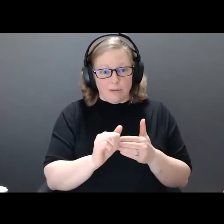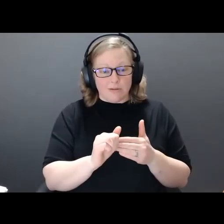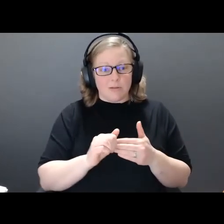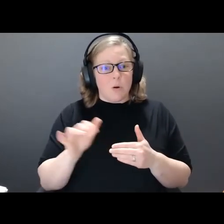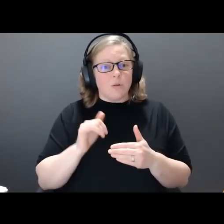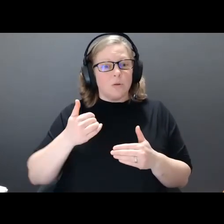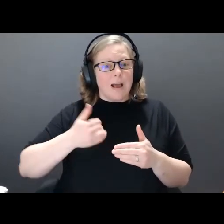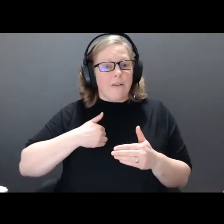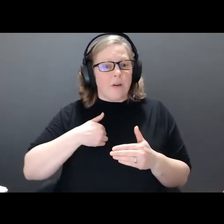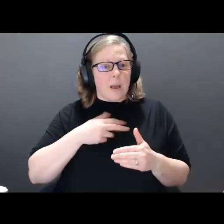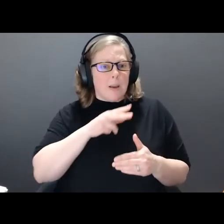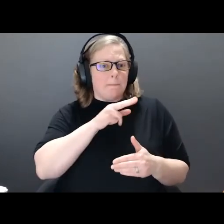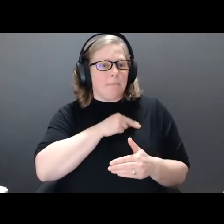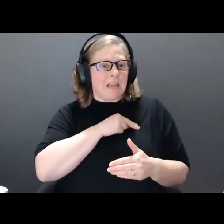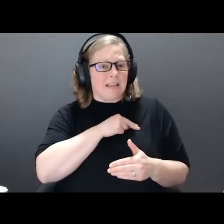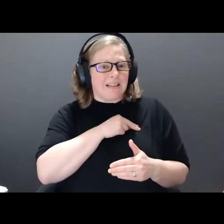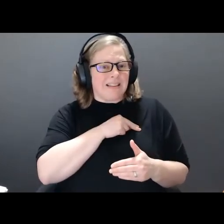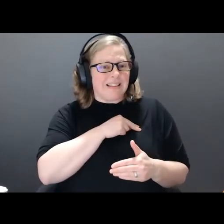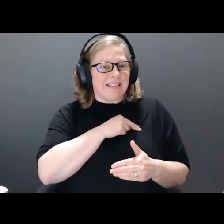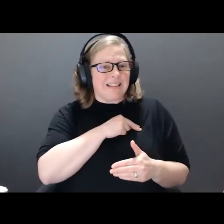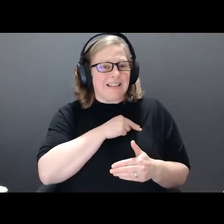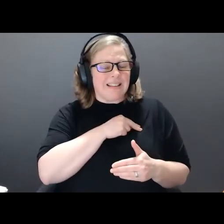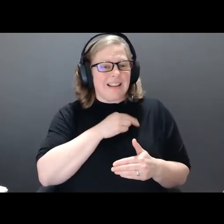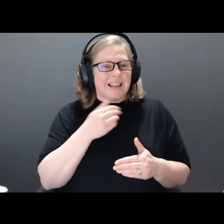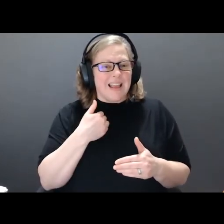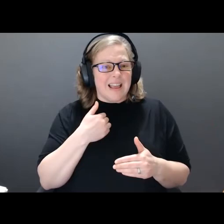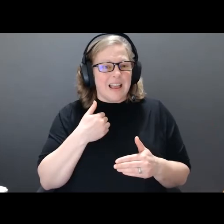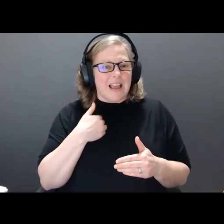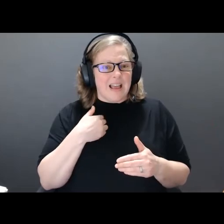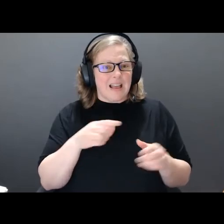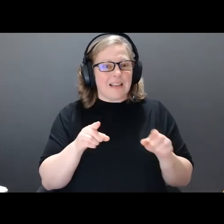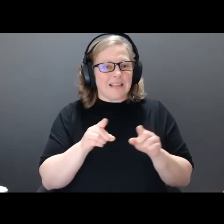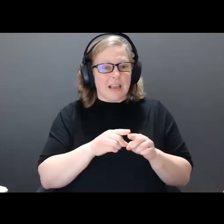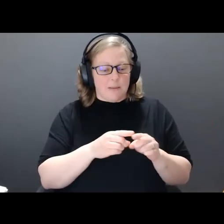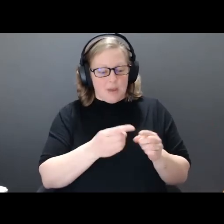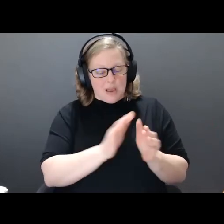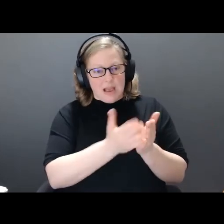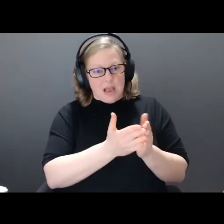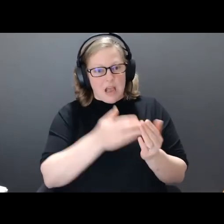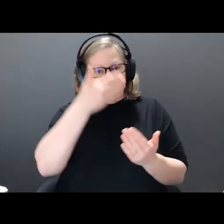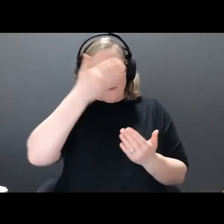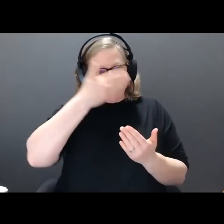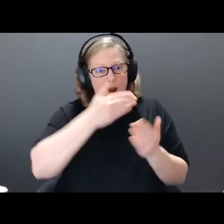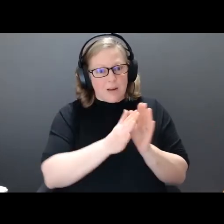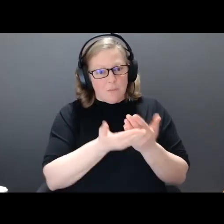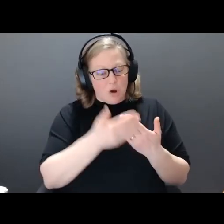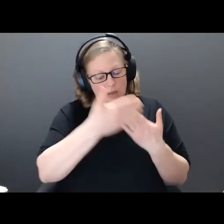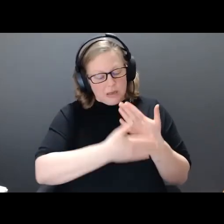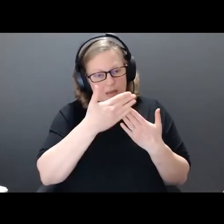pins. I made a pin of the artwork that I did for the cover, which is called Fibro Points.